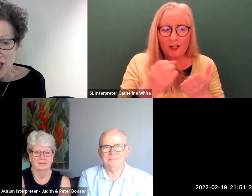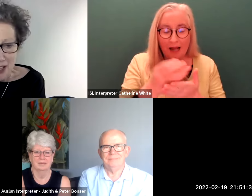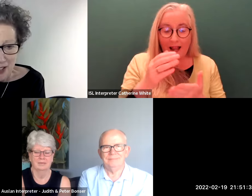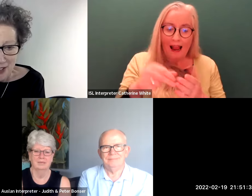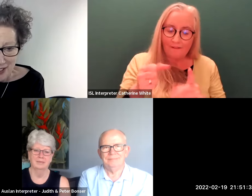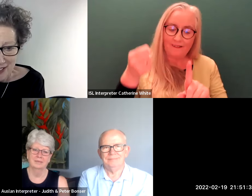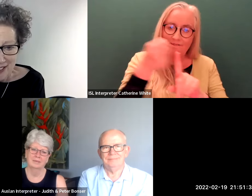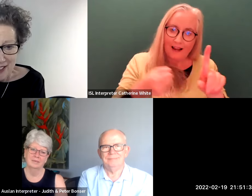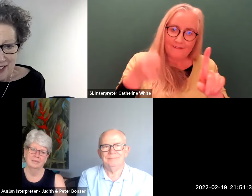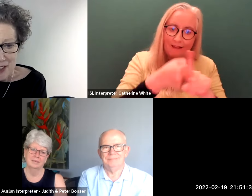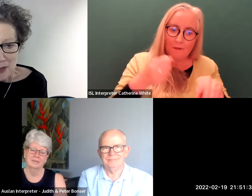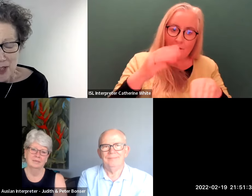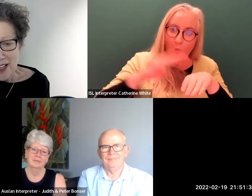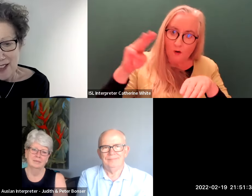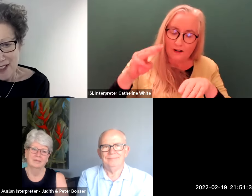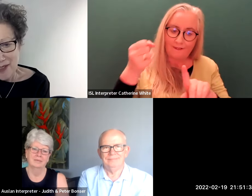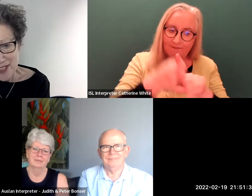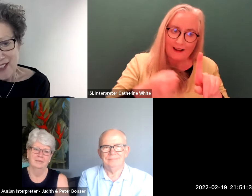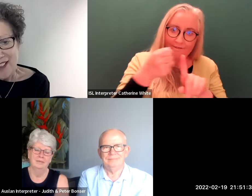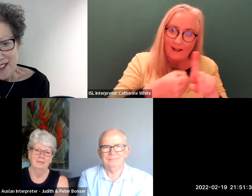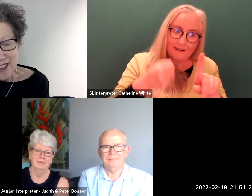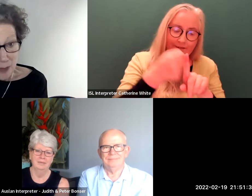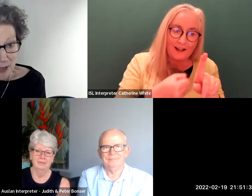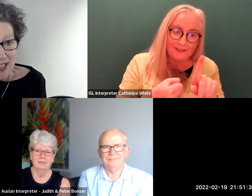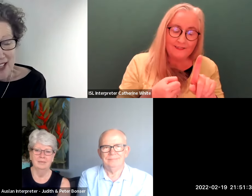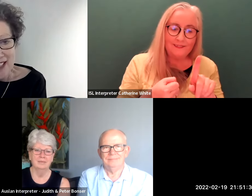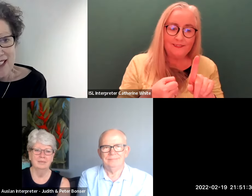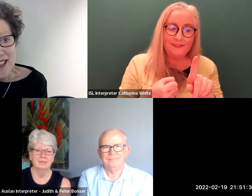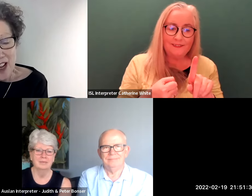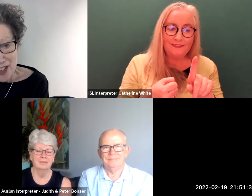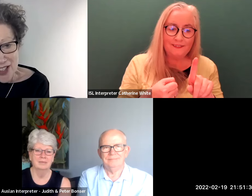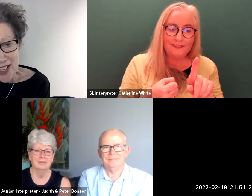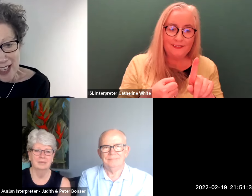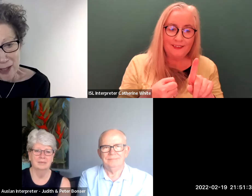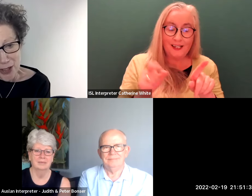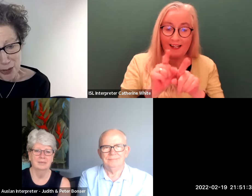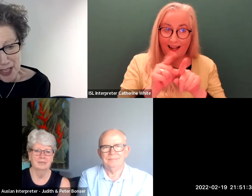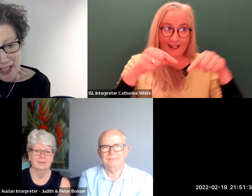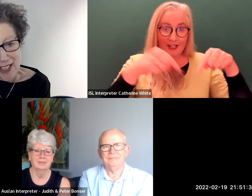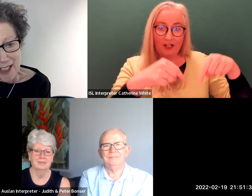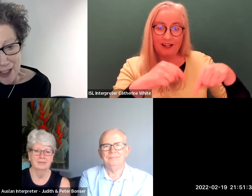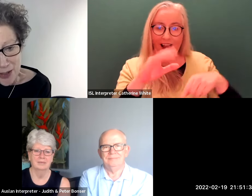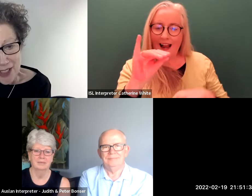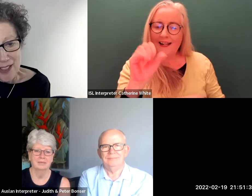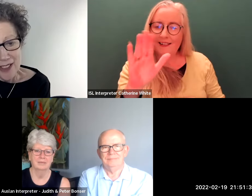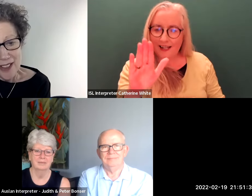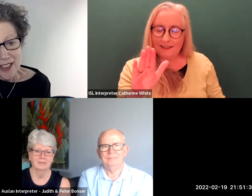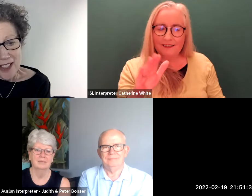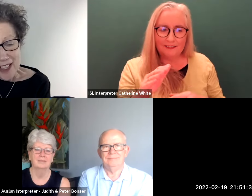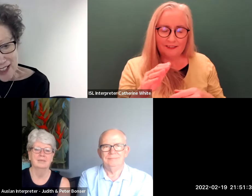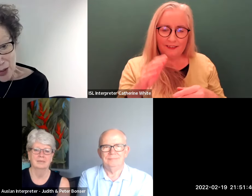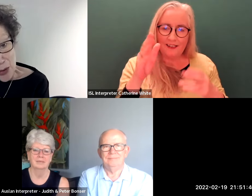that much harder for either as we've had here irish sign language to be included